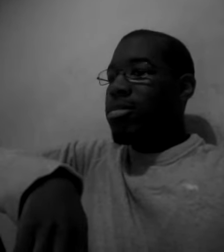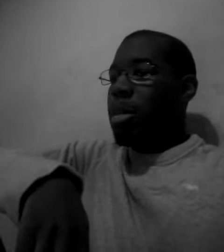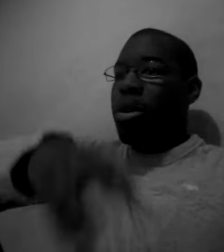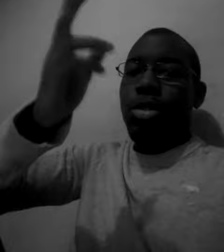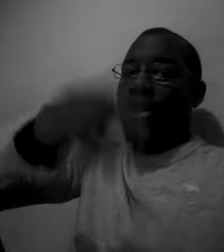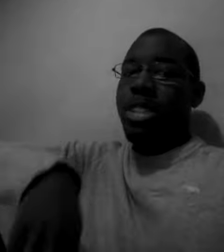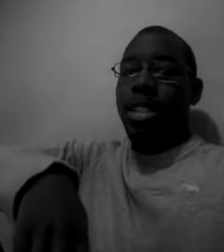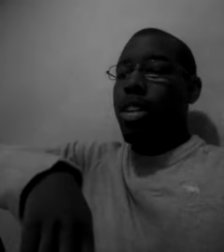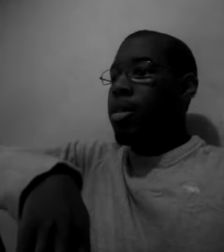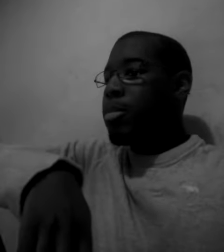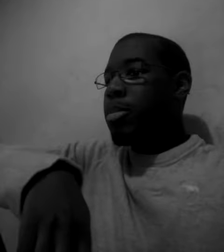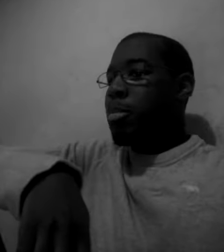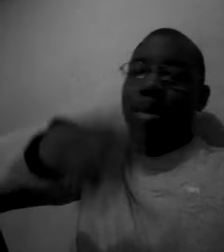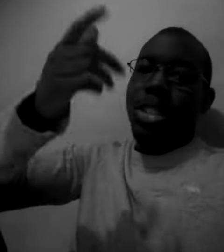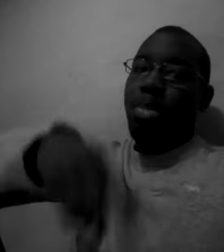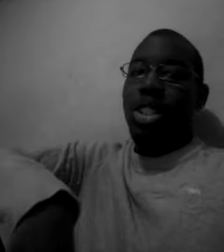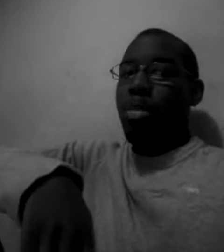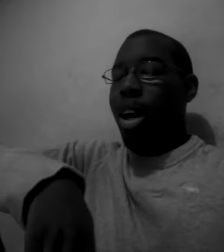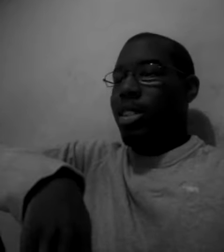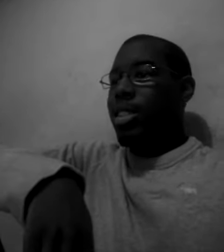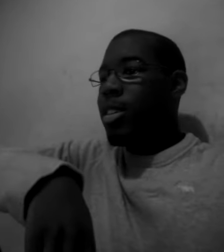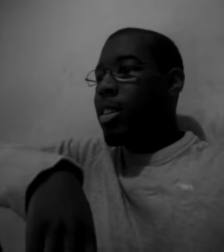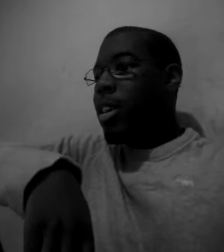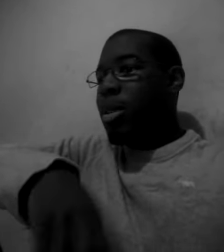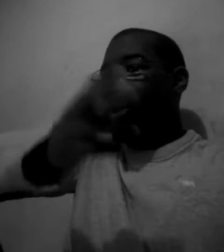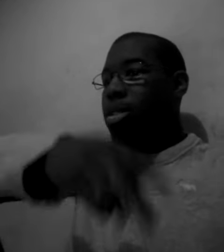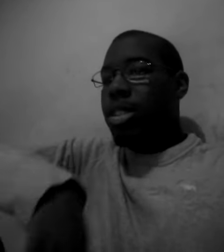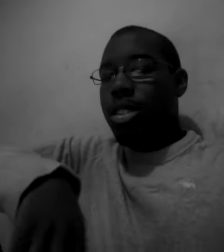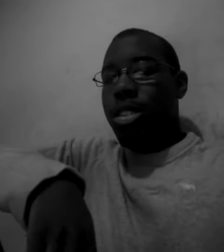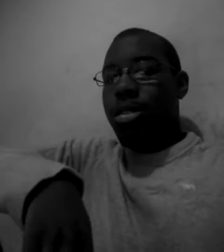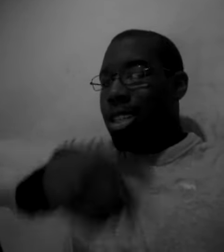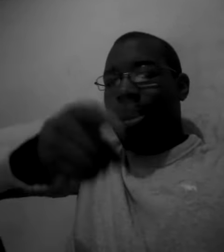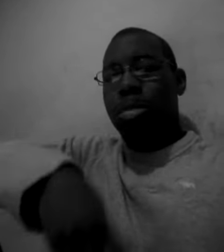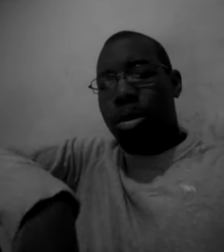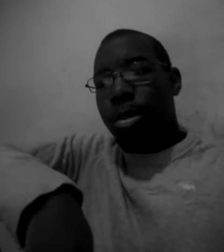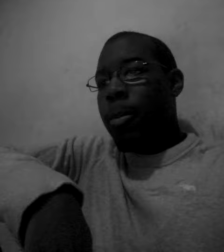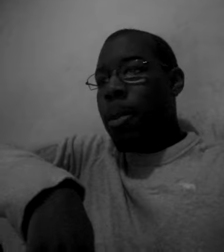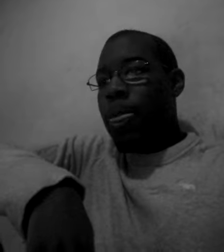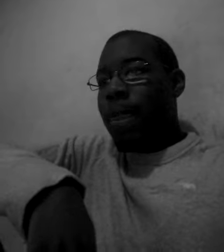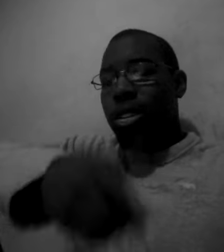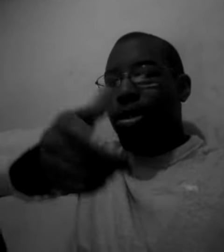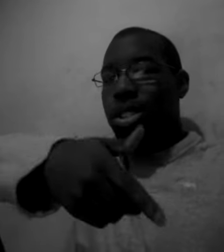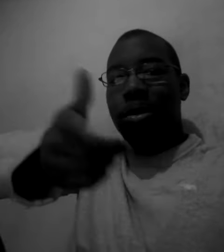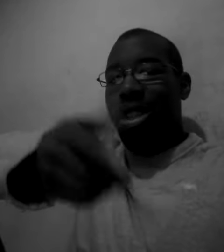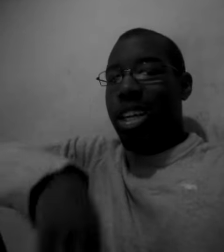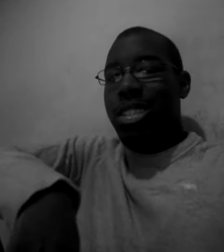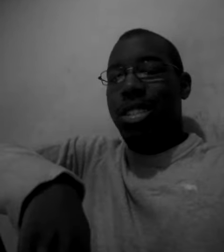Maybe YouTube is acting up. Maybe it's a bunch of bots. But the truth is, it's the people. You lose some, you gain some.